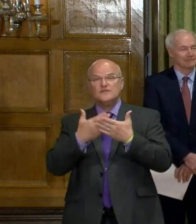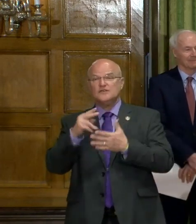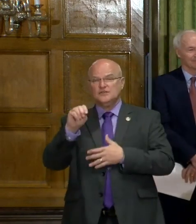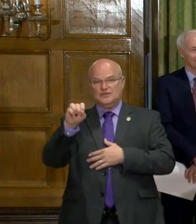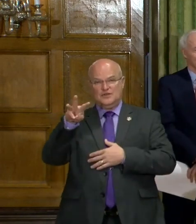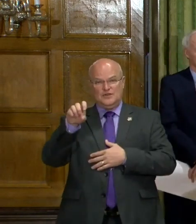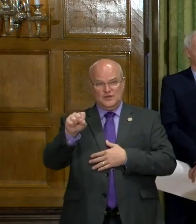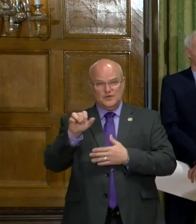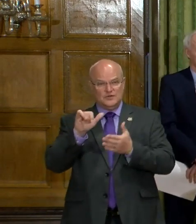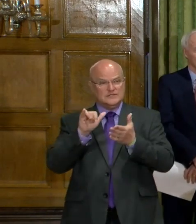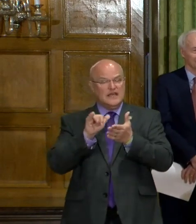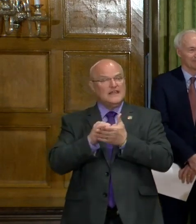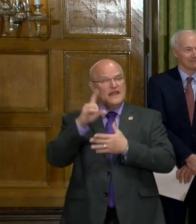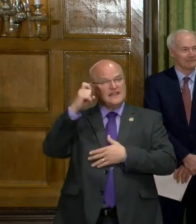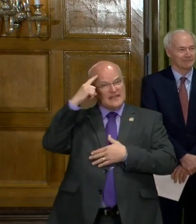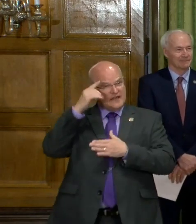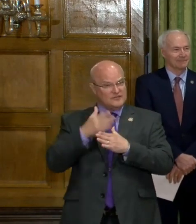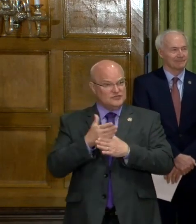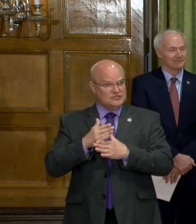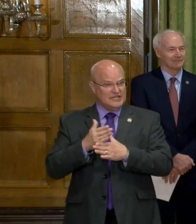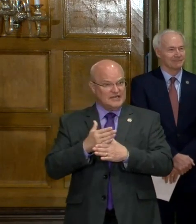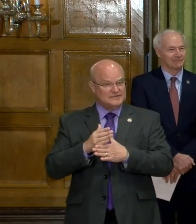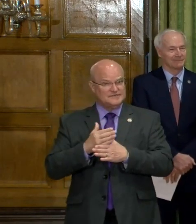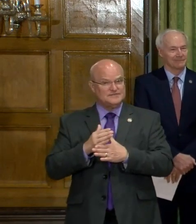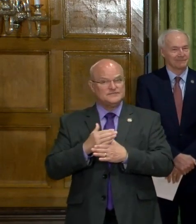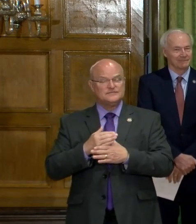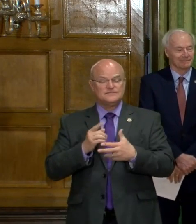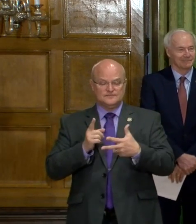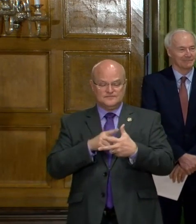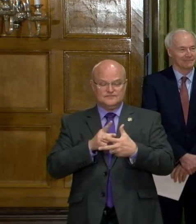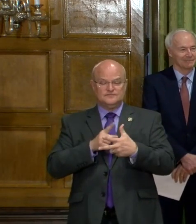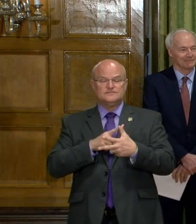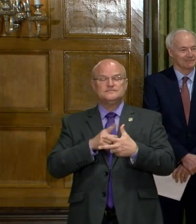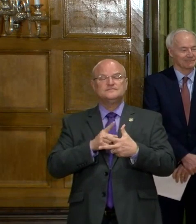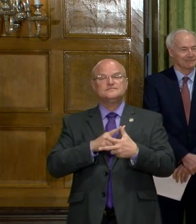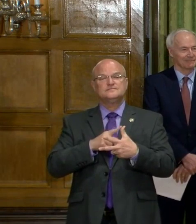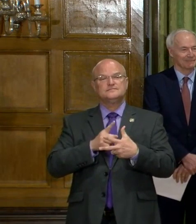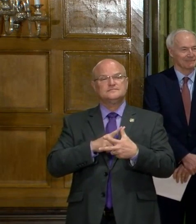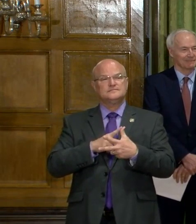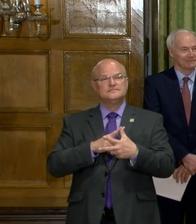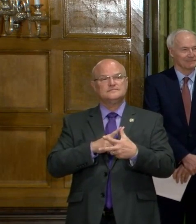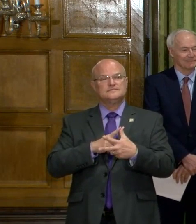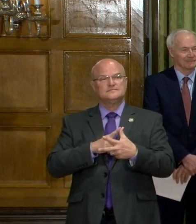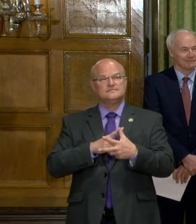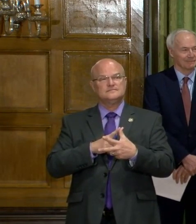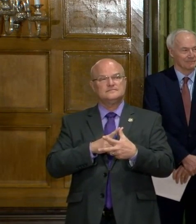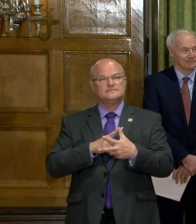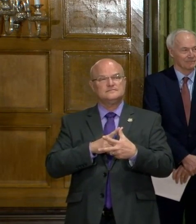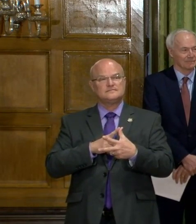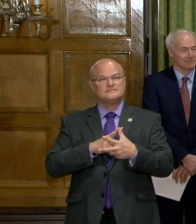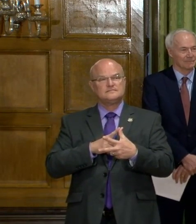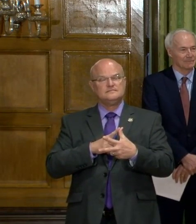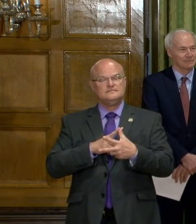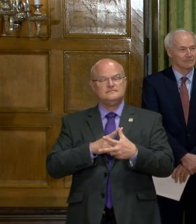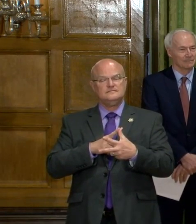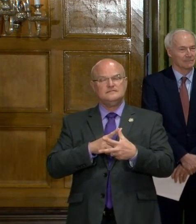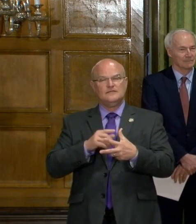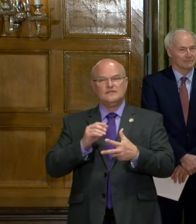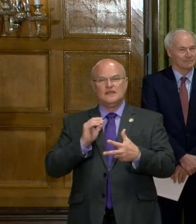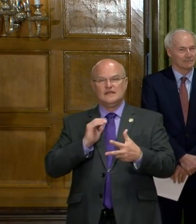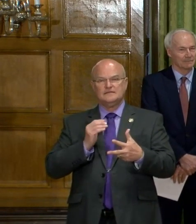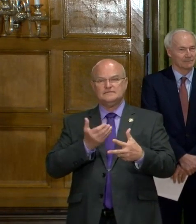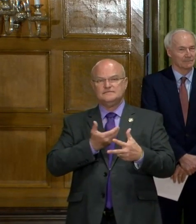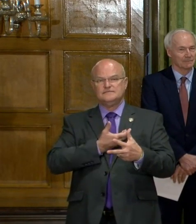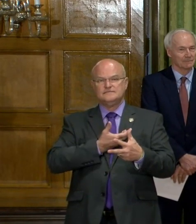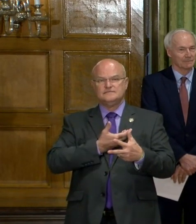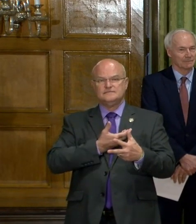news that the governor shared. The first is that if